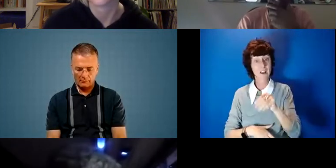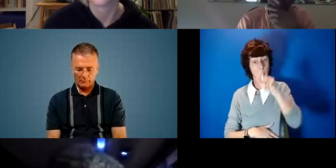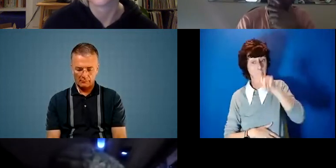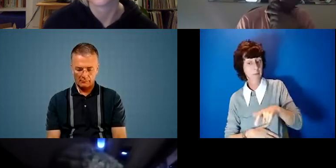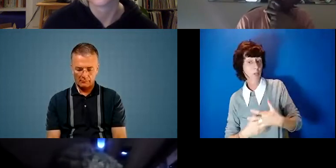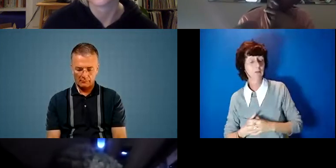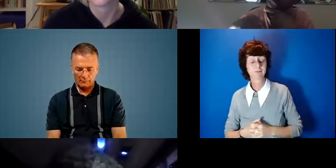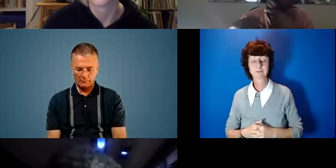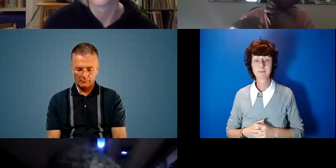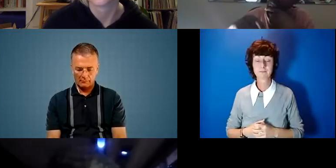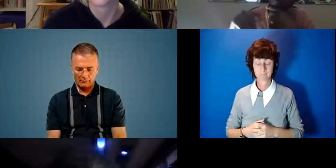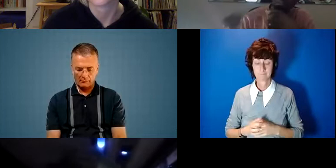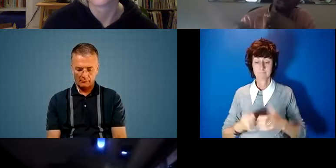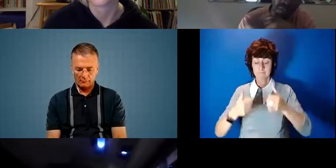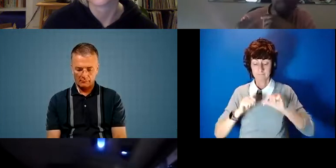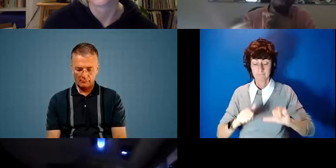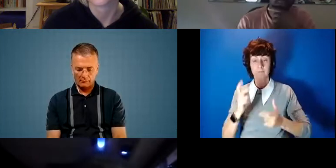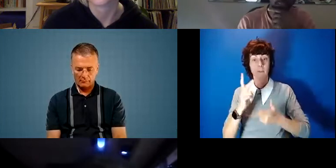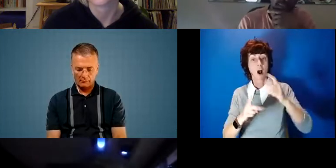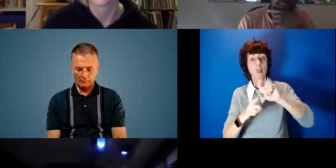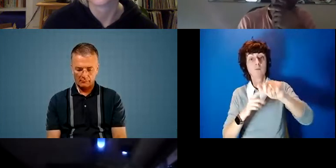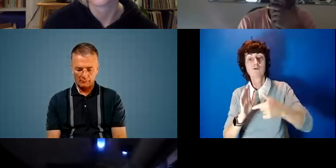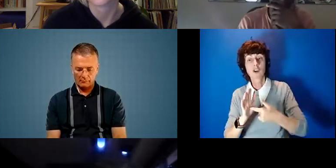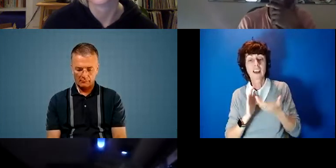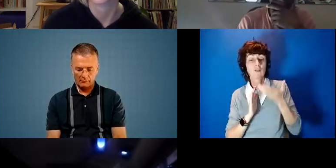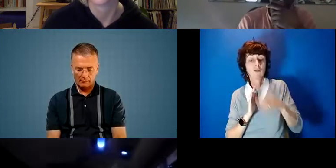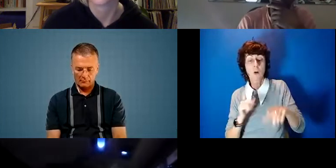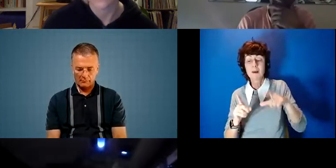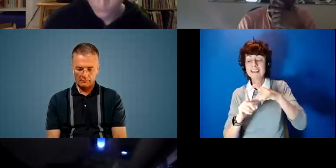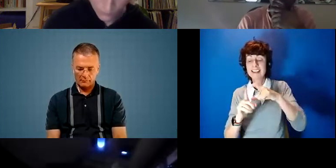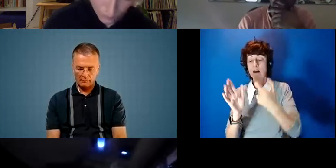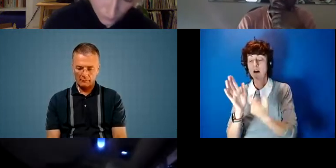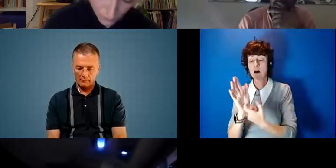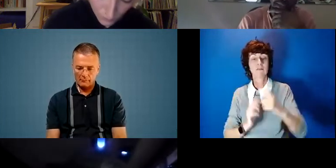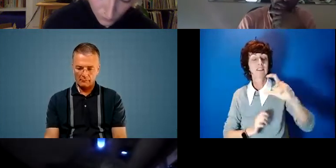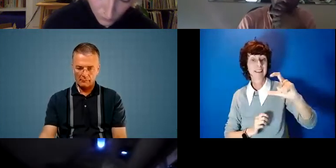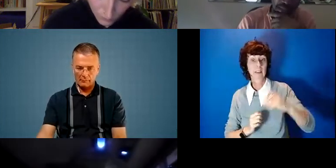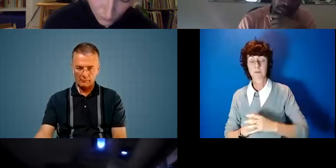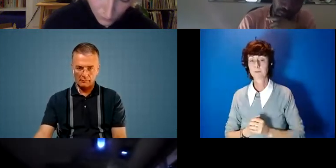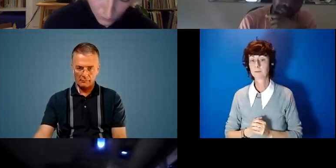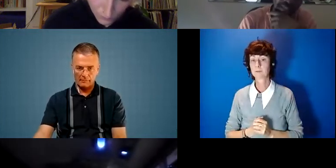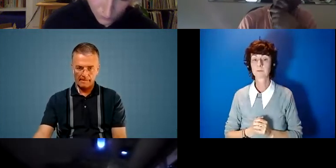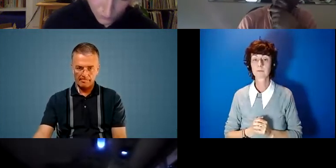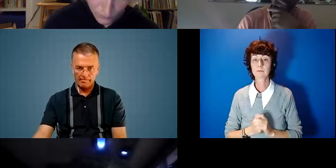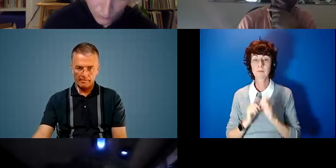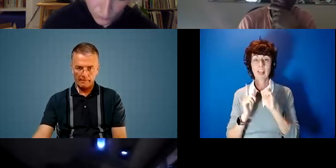The other projects, the and emerges from the DRC and it's it's it's it's it's critique at this